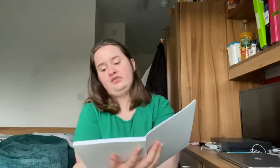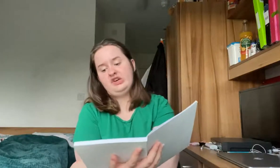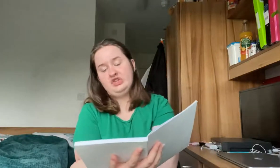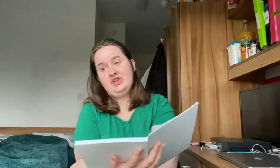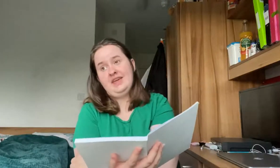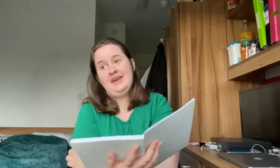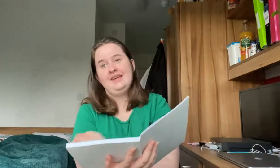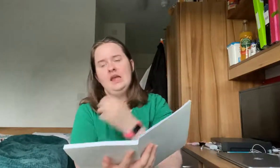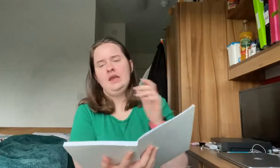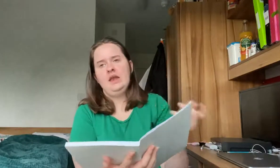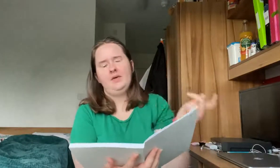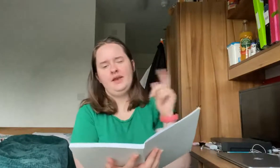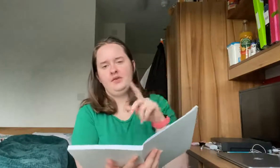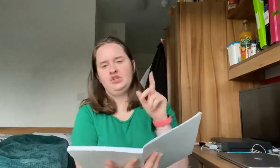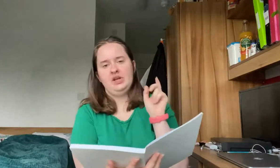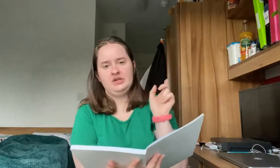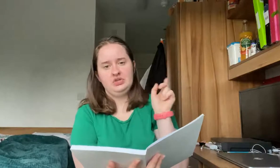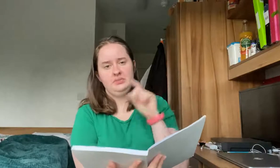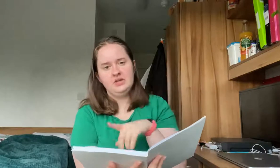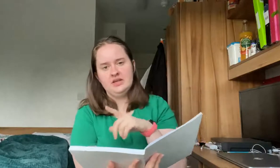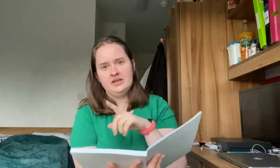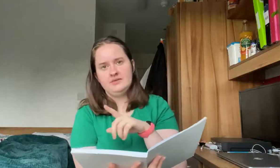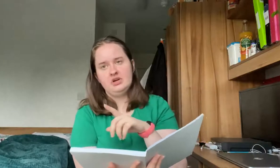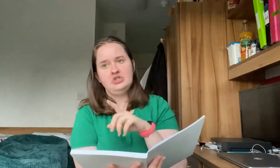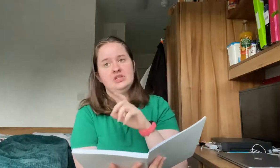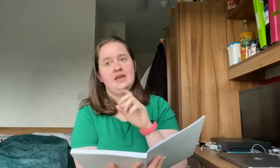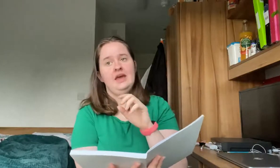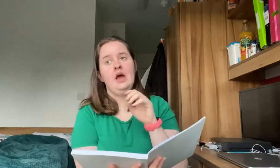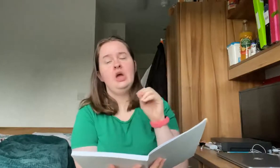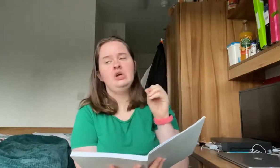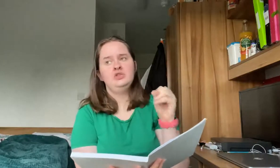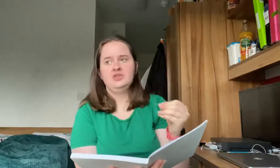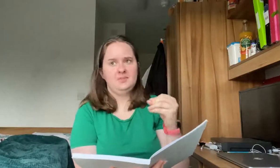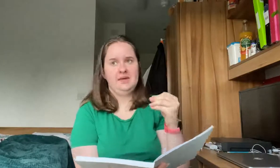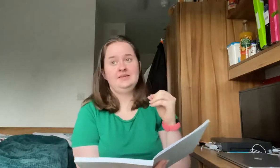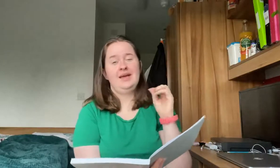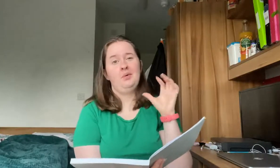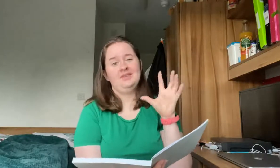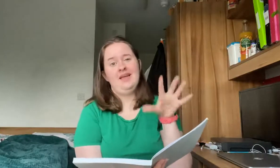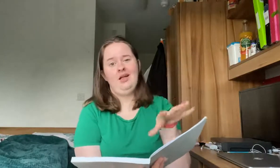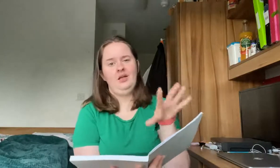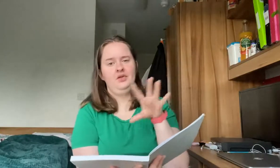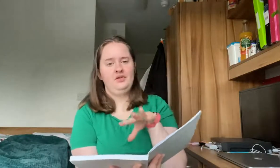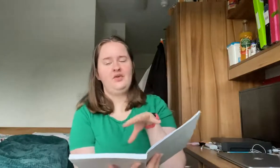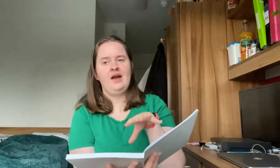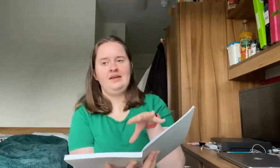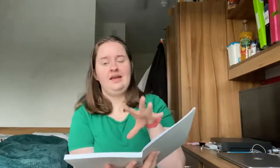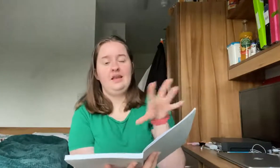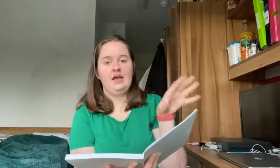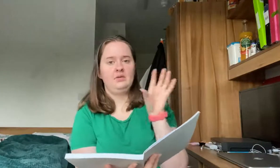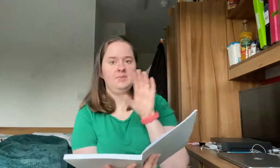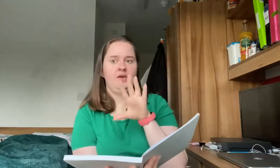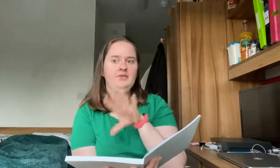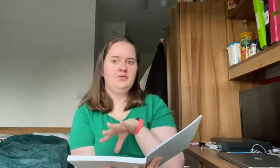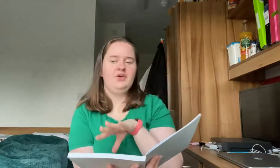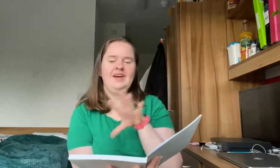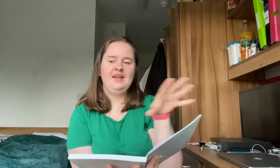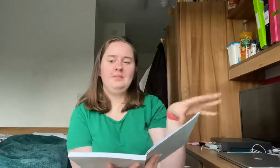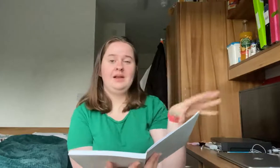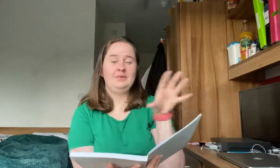fresher ticket now I never actually ended up using this fresher ticket just because I was ill on the Friday like I was booking for Friday but I